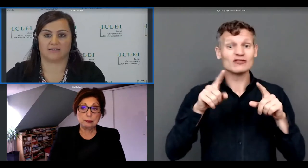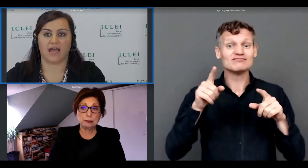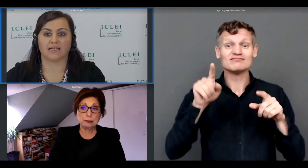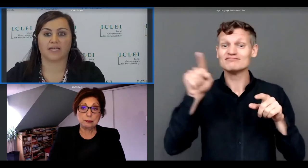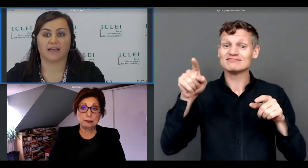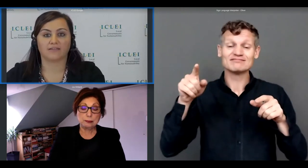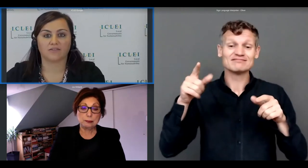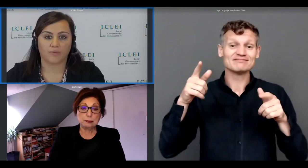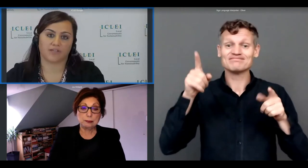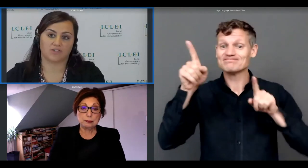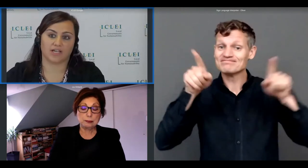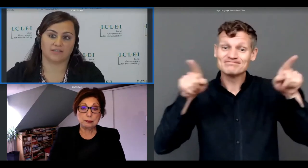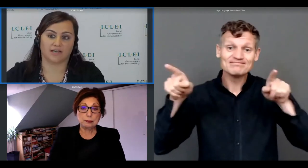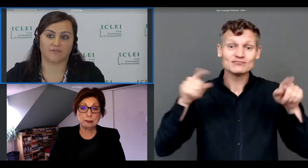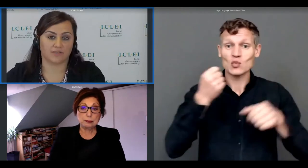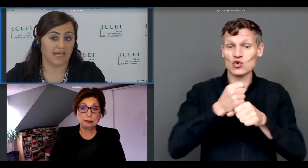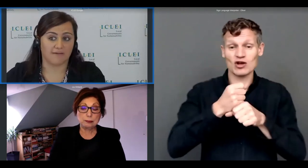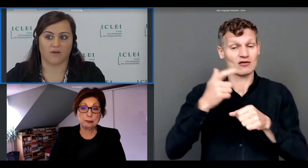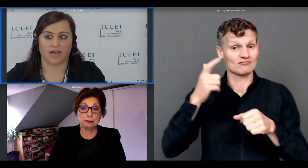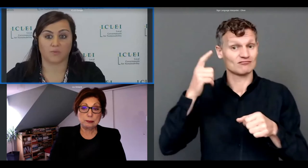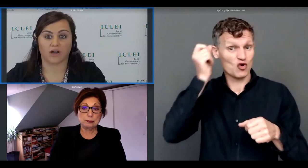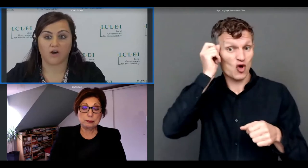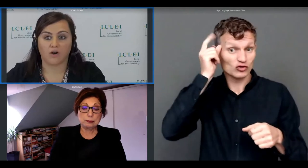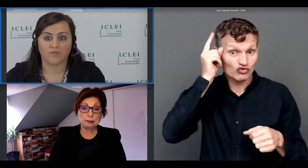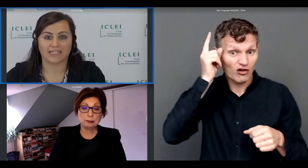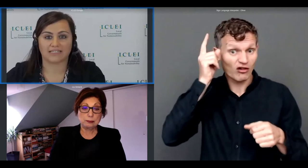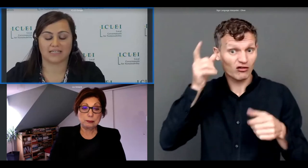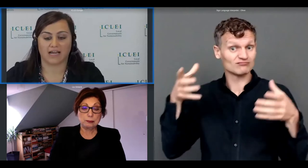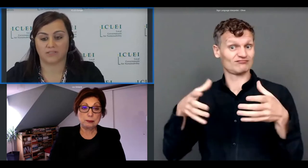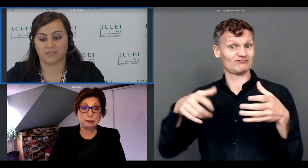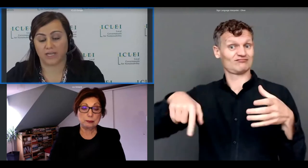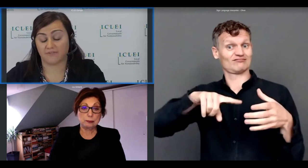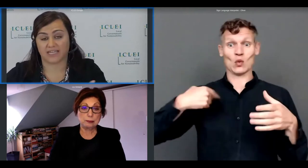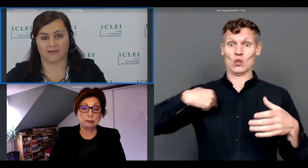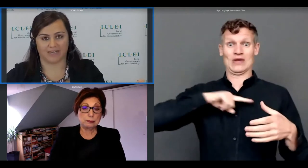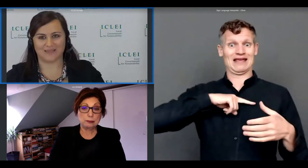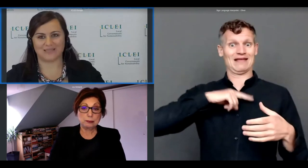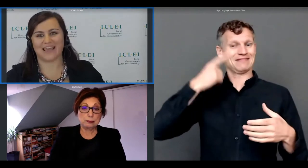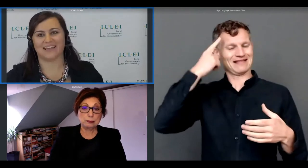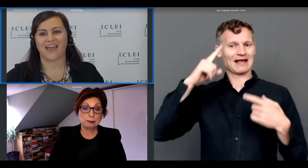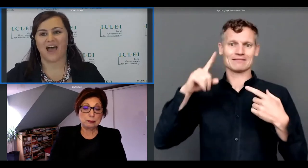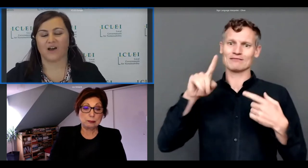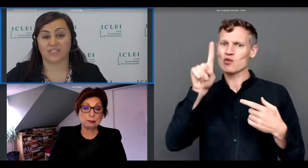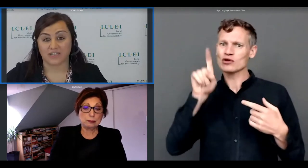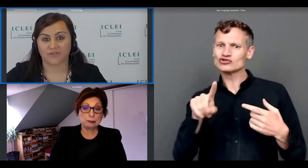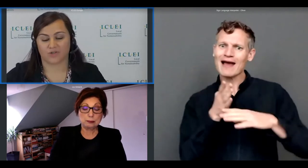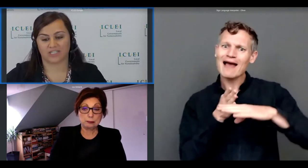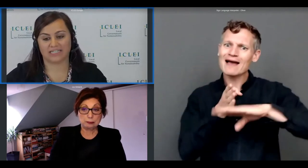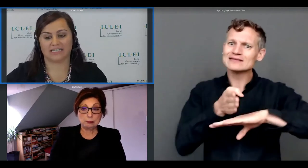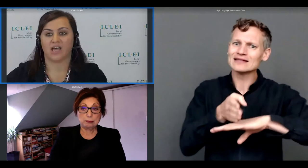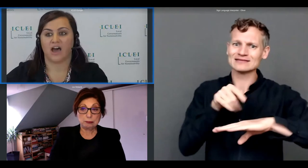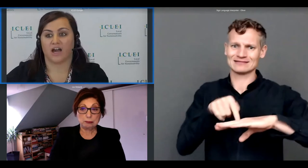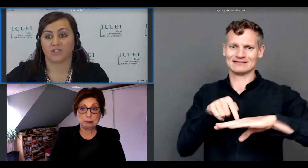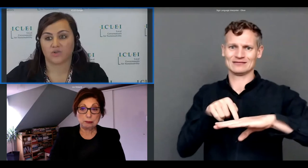has been at the top of the agenda for some time now and we are already seen how we have seen i mean in these days how different rock